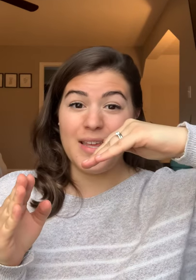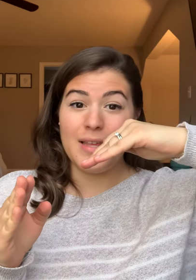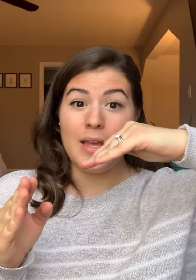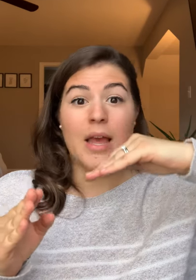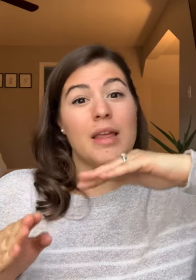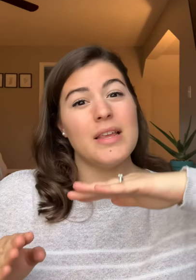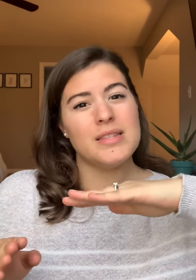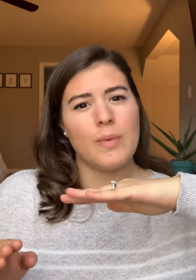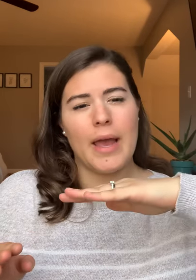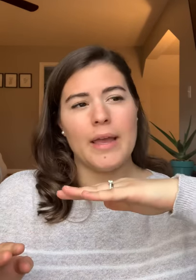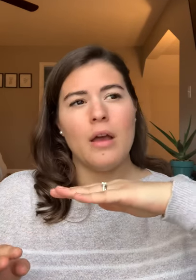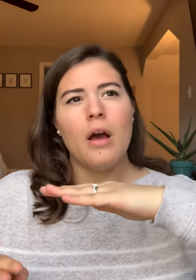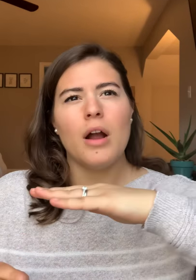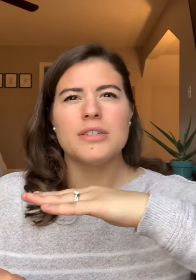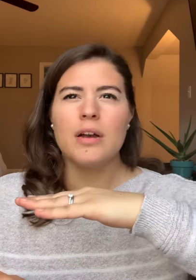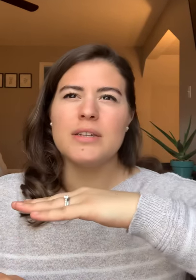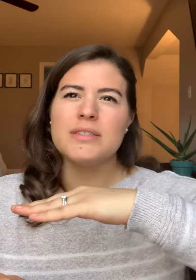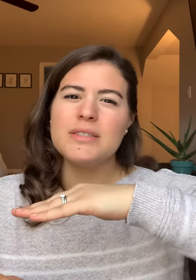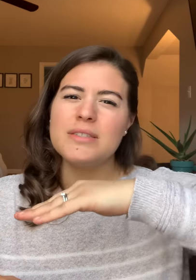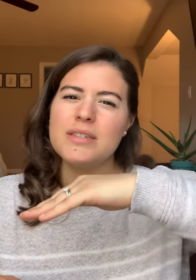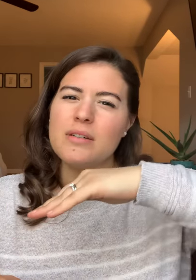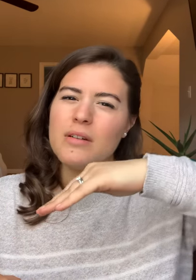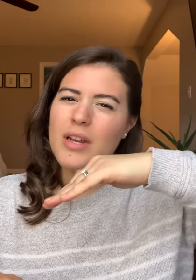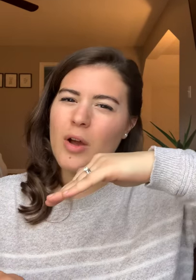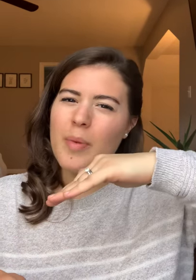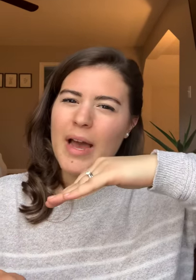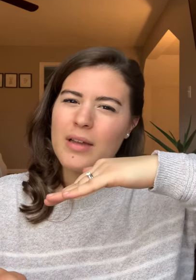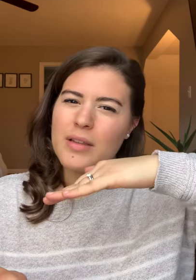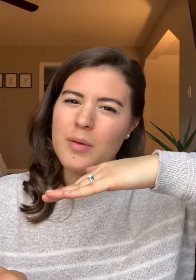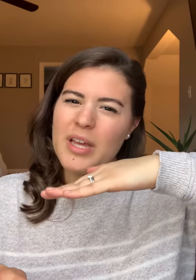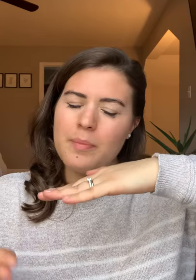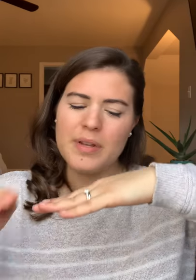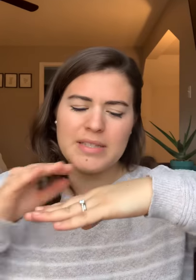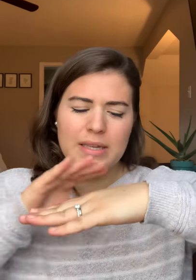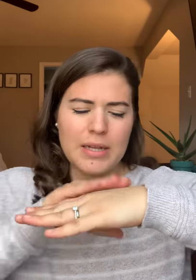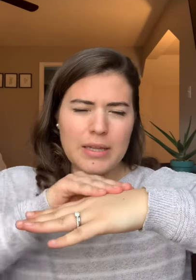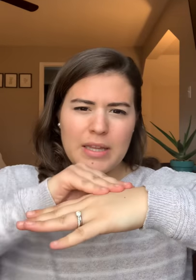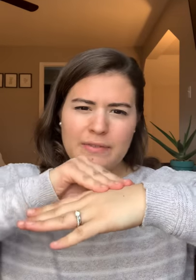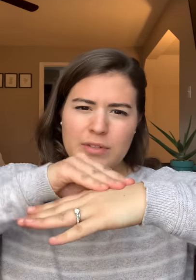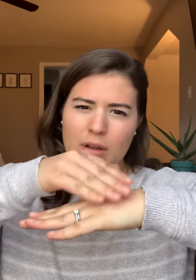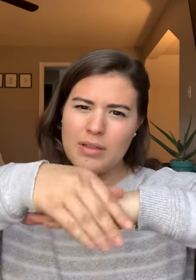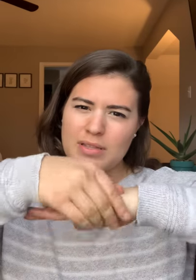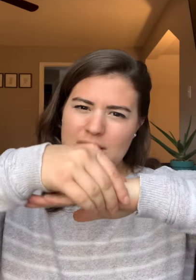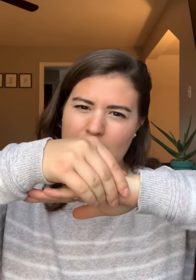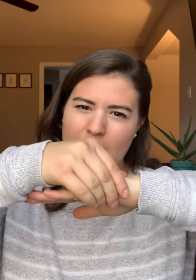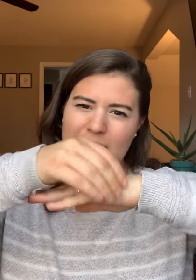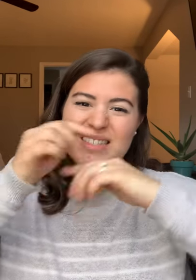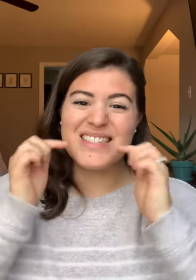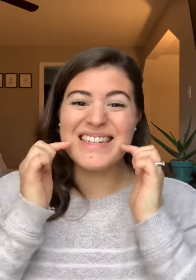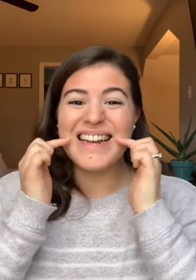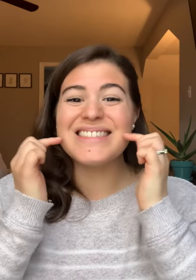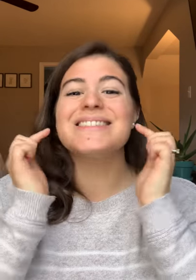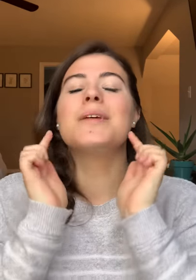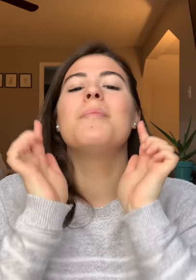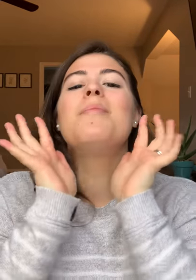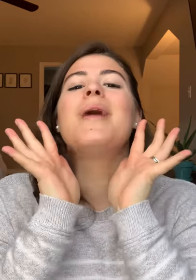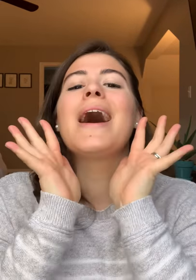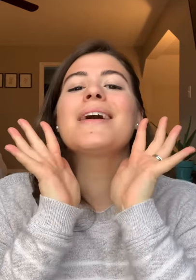this way our tongue is still gonna go back a little bit but it's gonna lift on the sides to touch the back